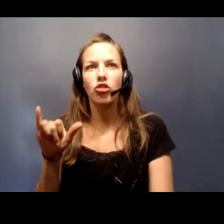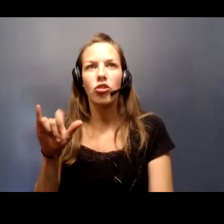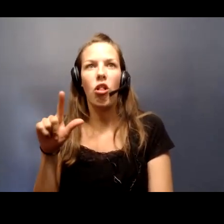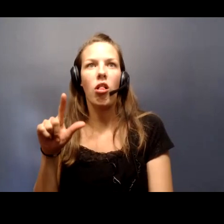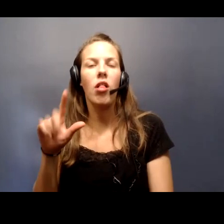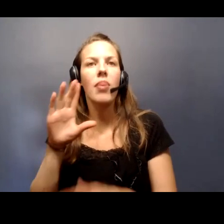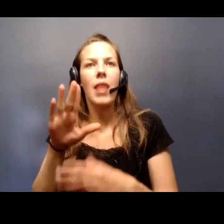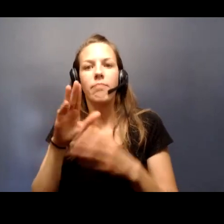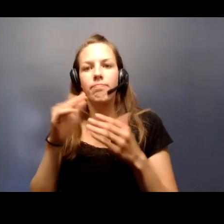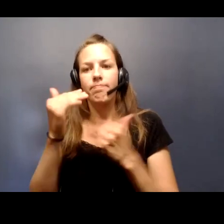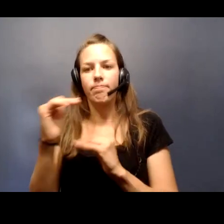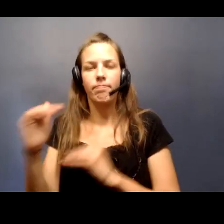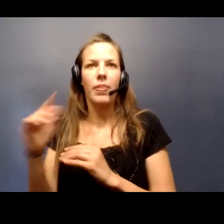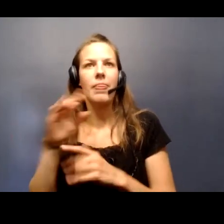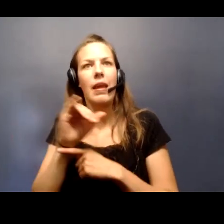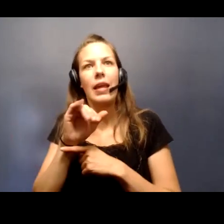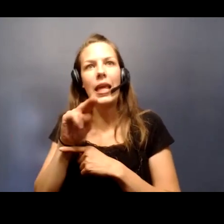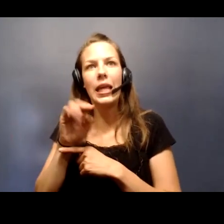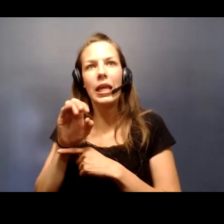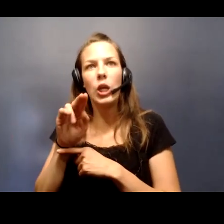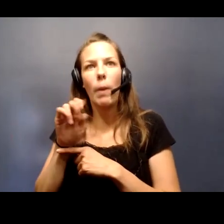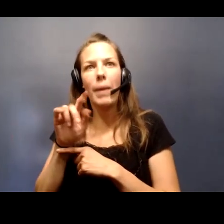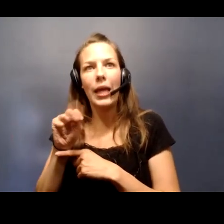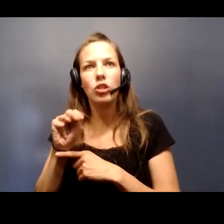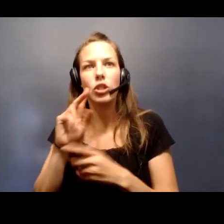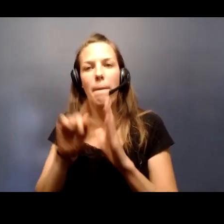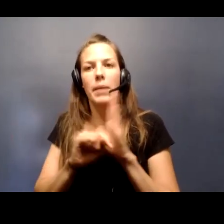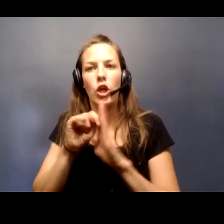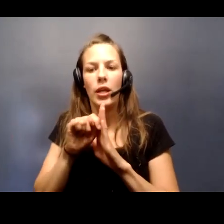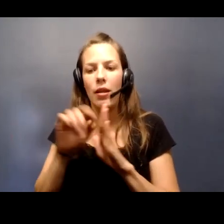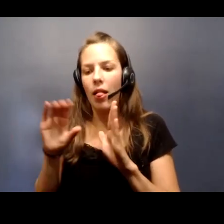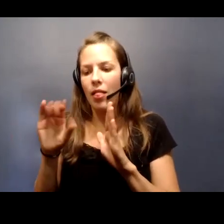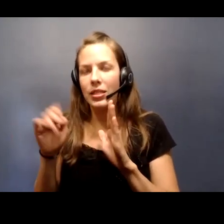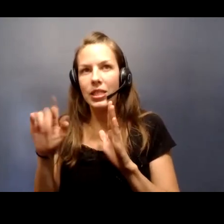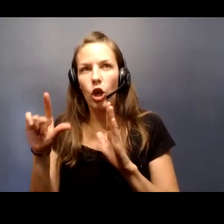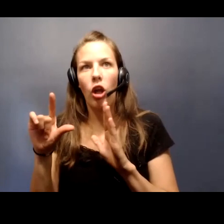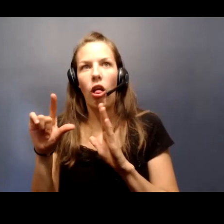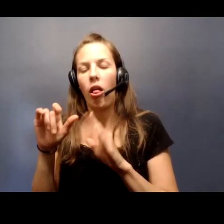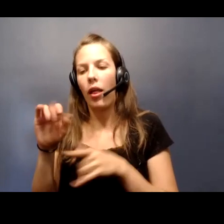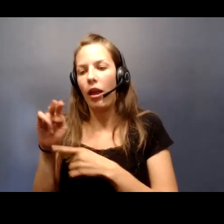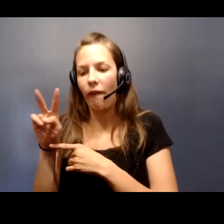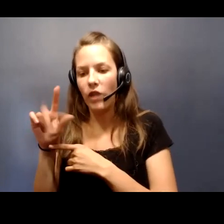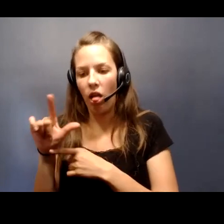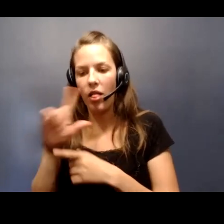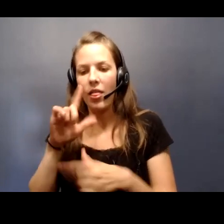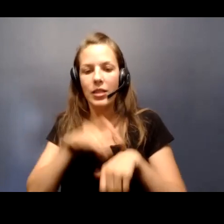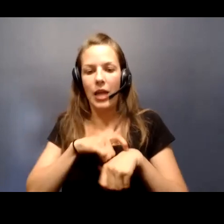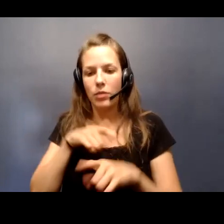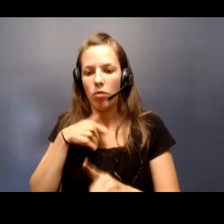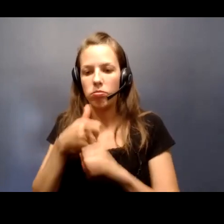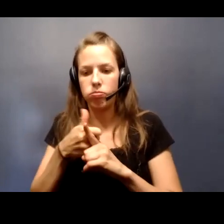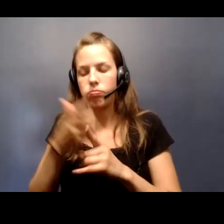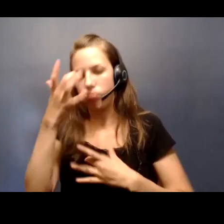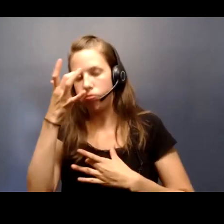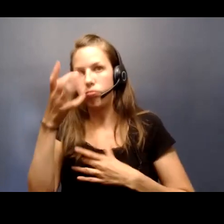changed. So the incubation period, the serial interval, the time until serious illness develops, those